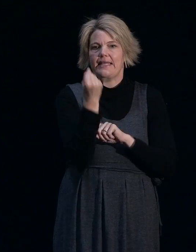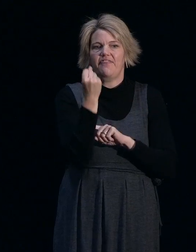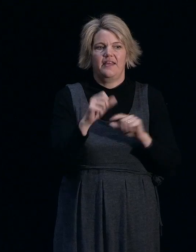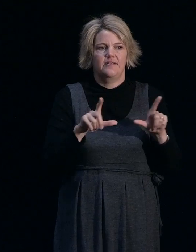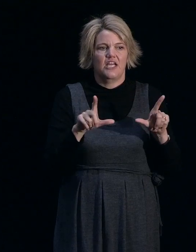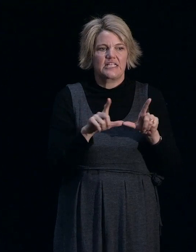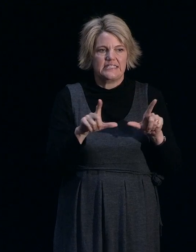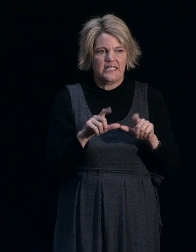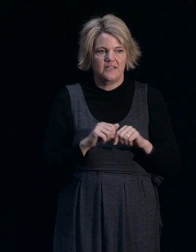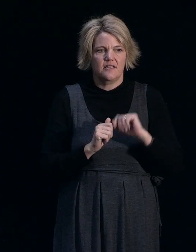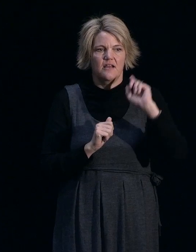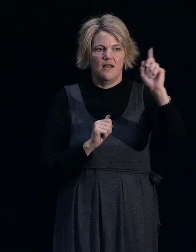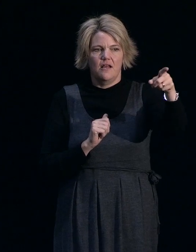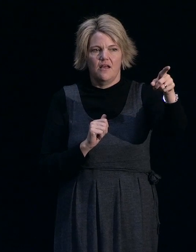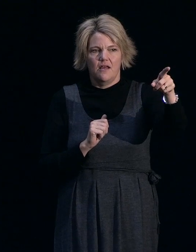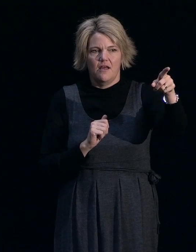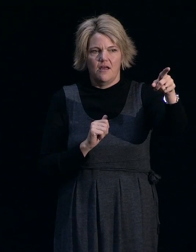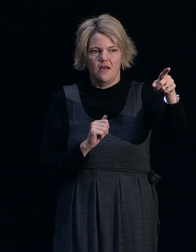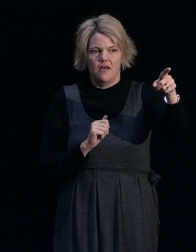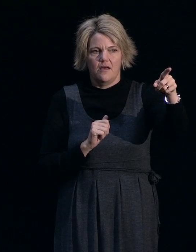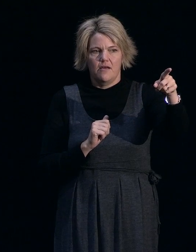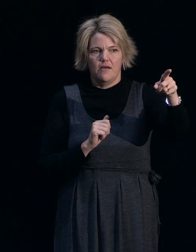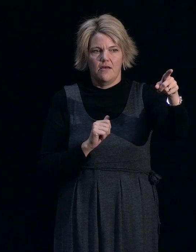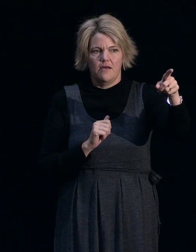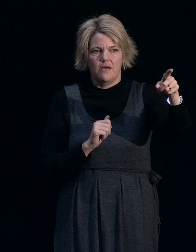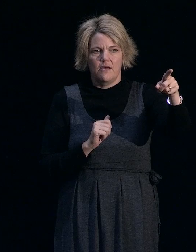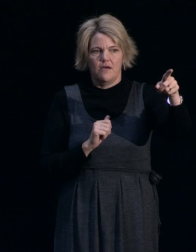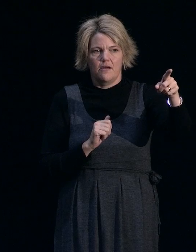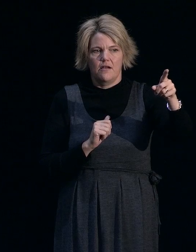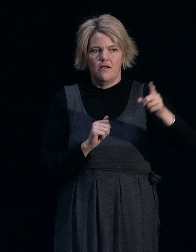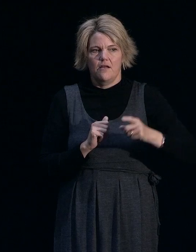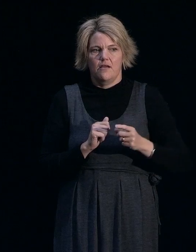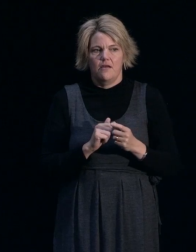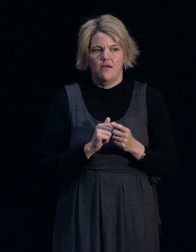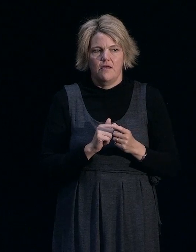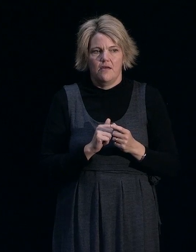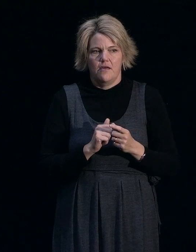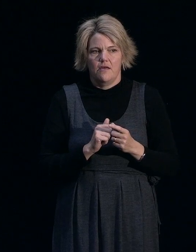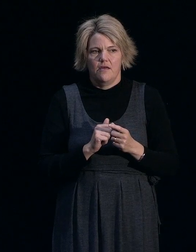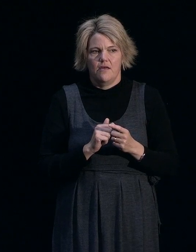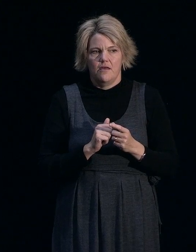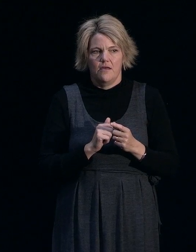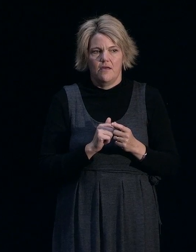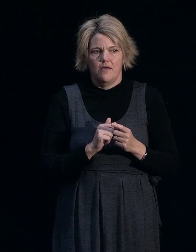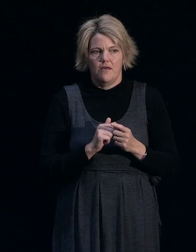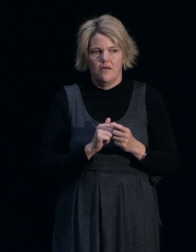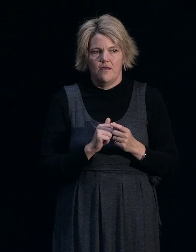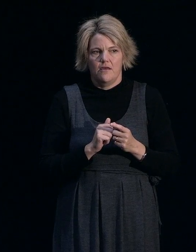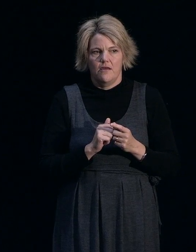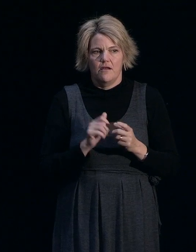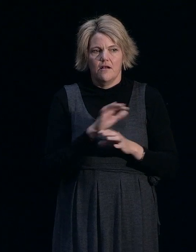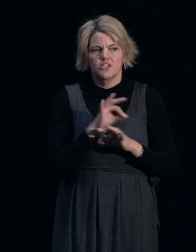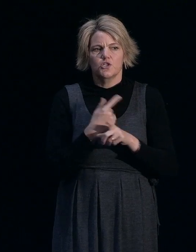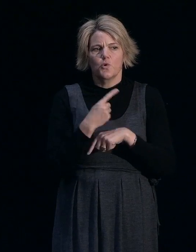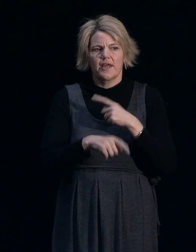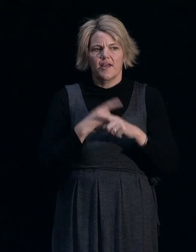just on that particular point, it's appearing that a repair does not trigger a house being needed to be raised to the 50 year flood level.